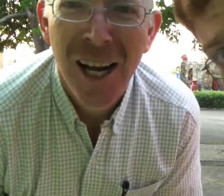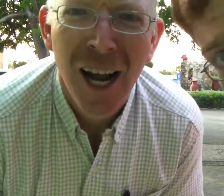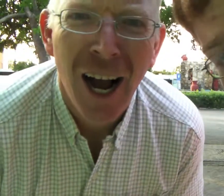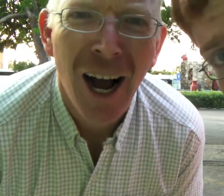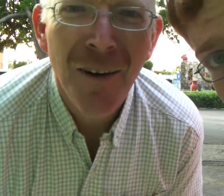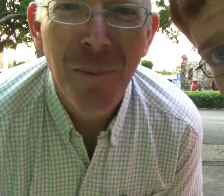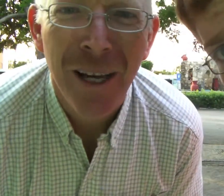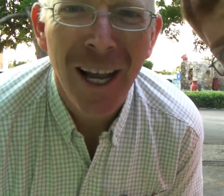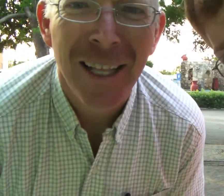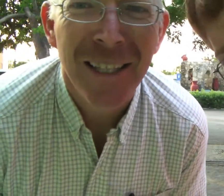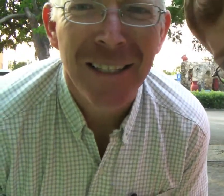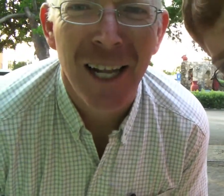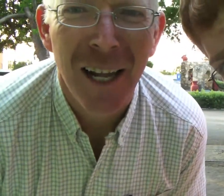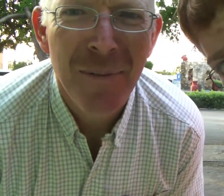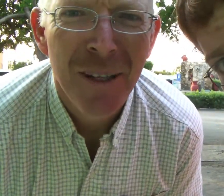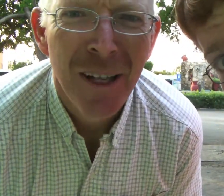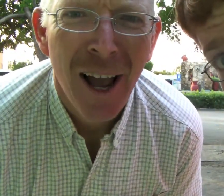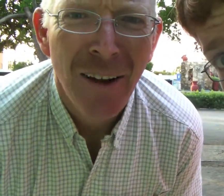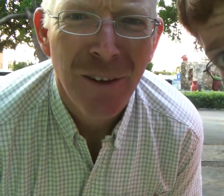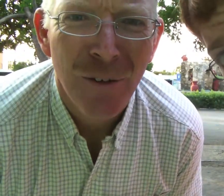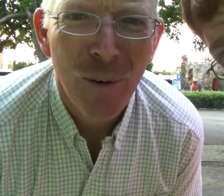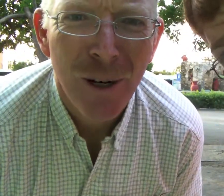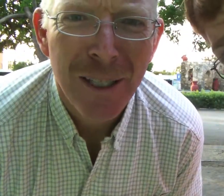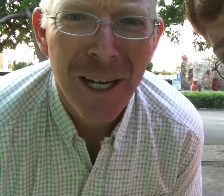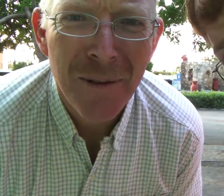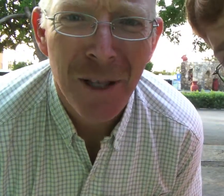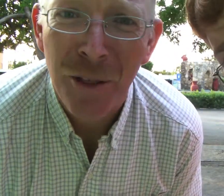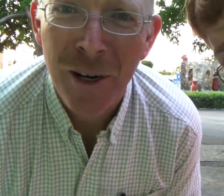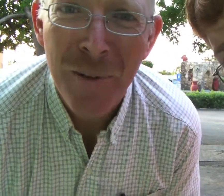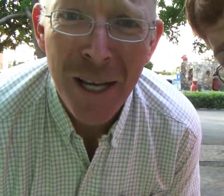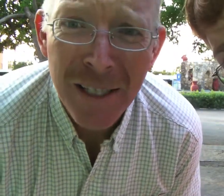I hope we got it this time after four attempts in three weeks.